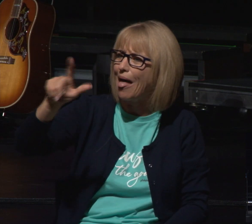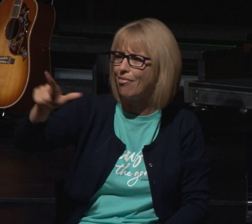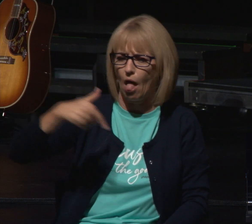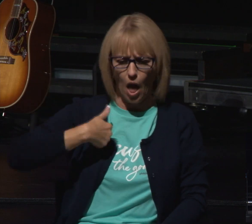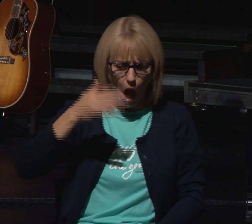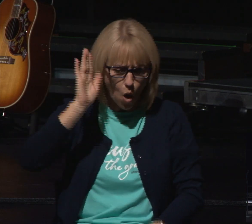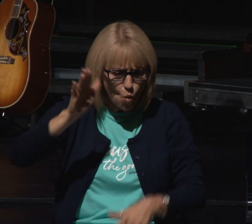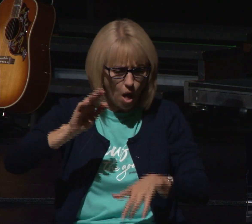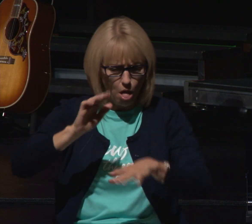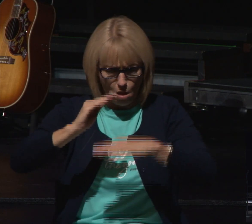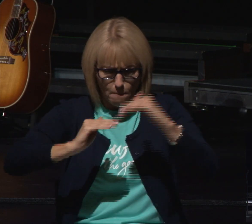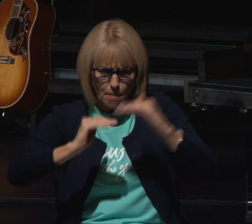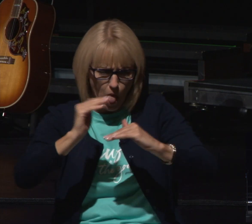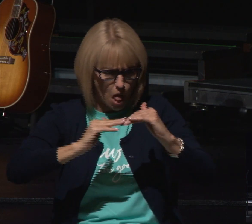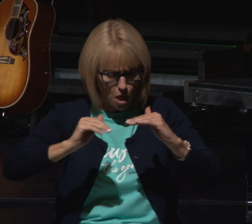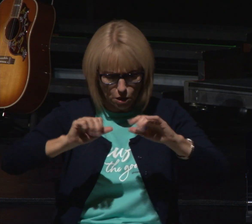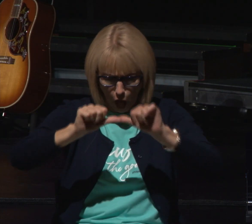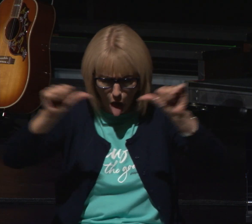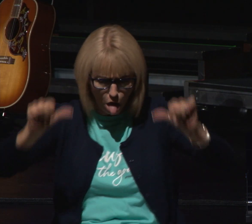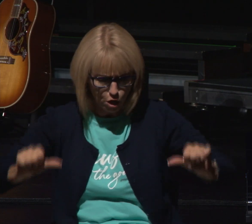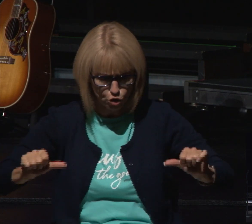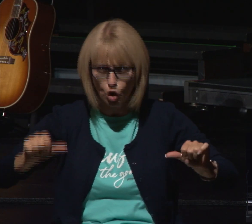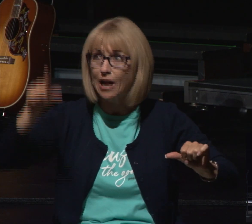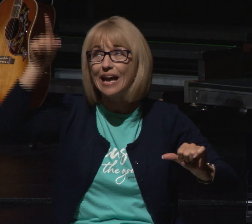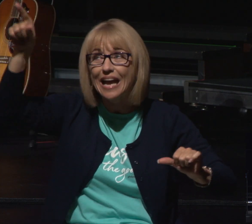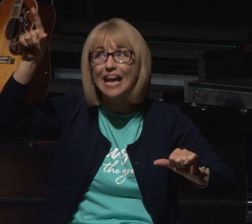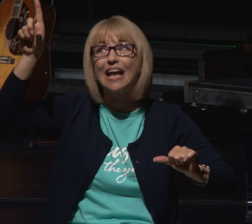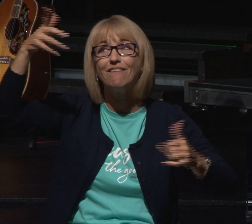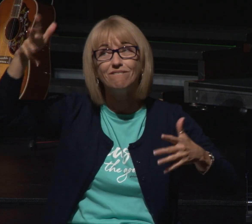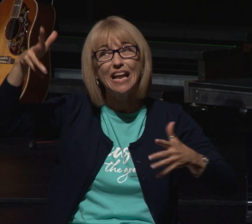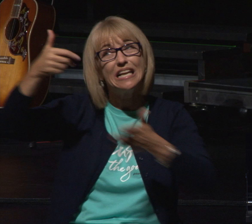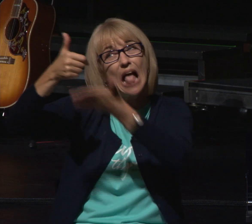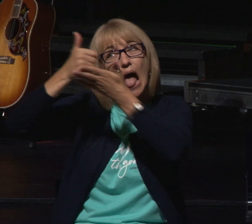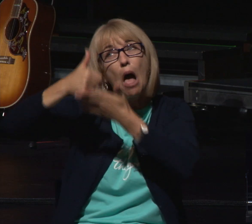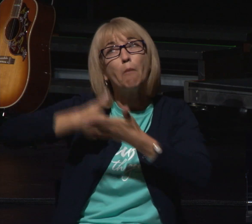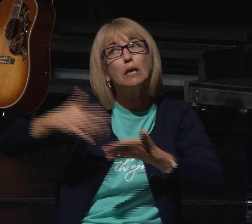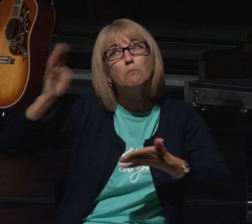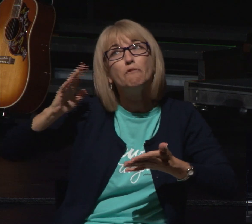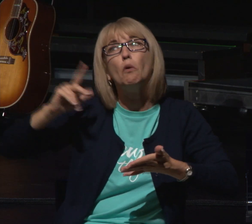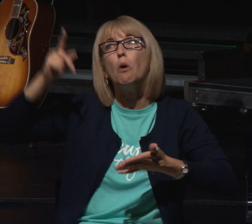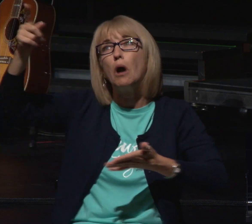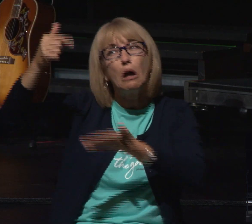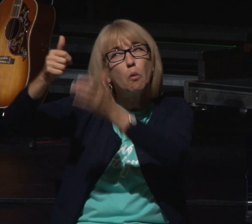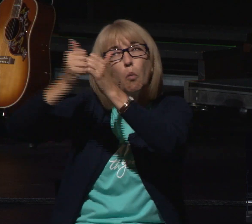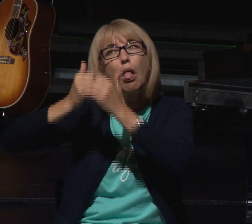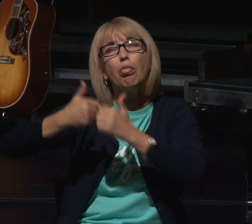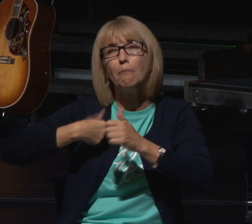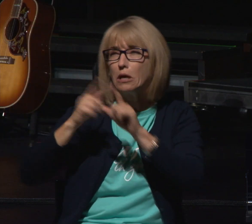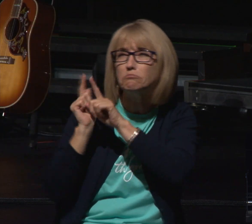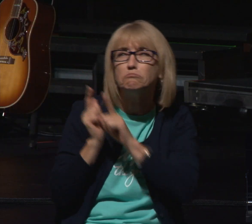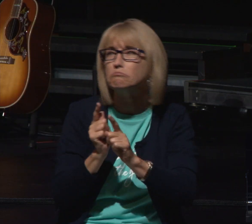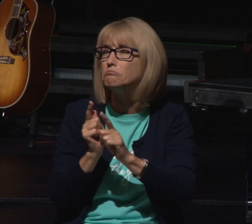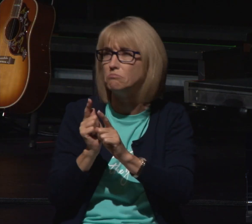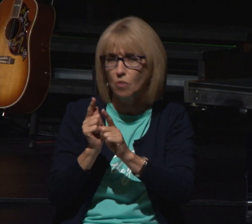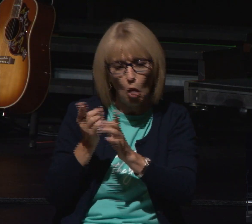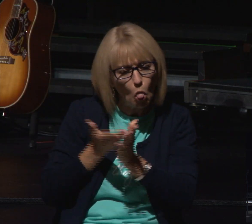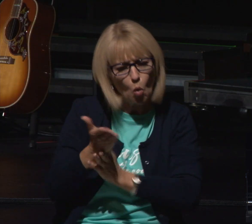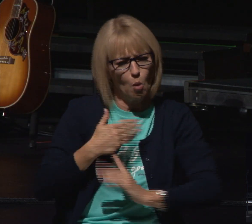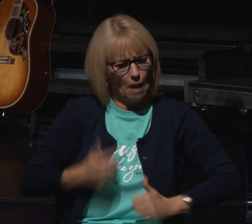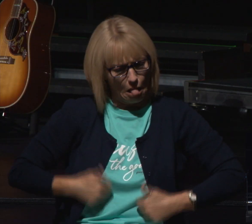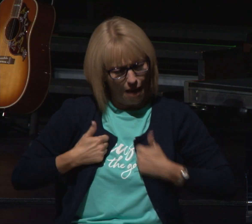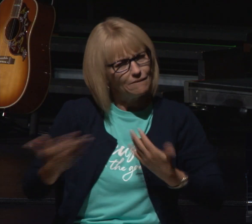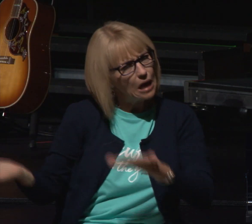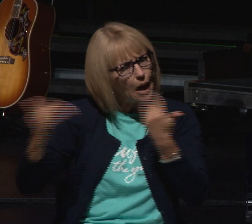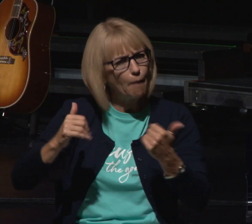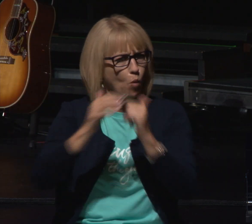i will build an altar to god who answered me in the day of my distress and who has been with me wherever i have